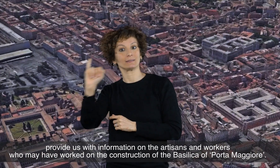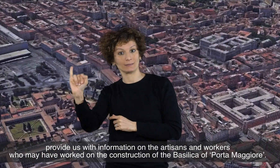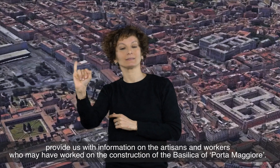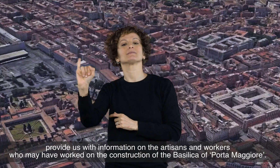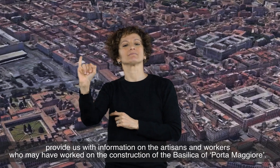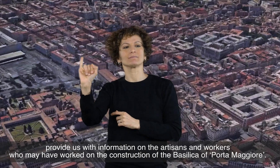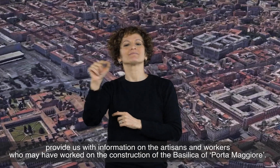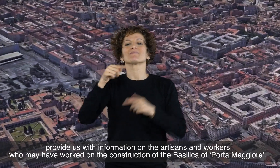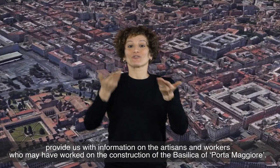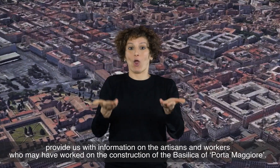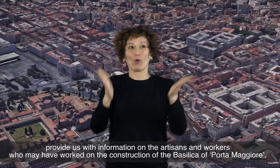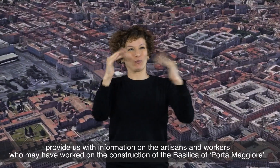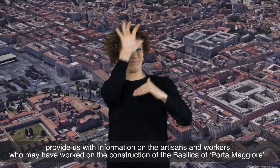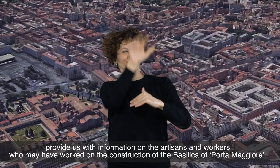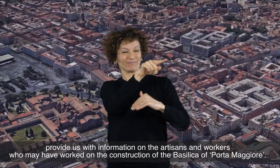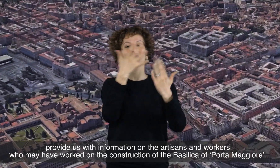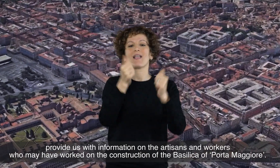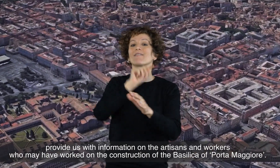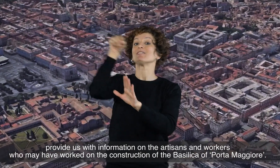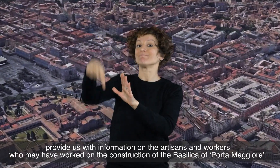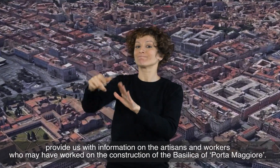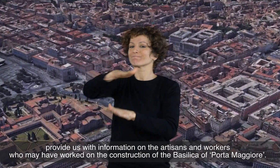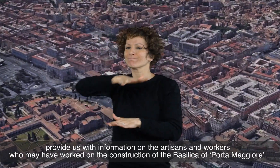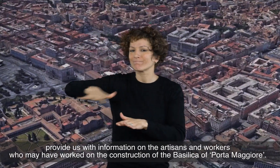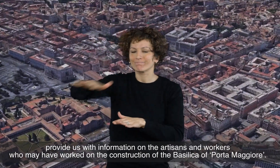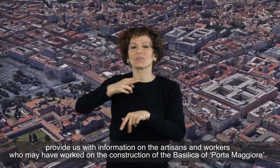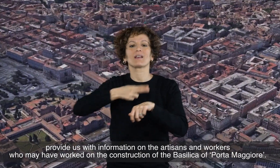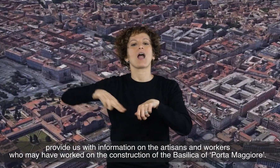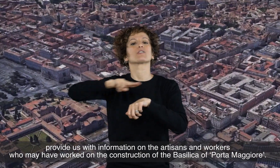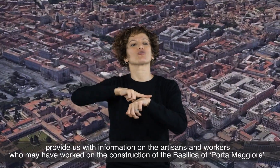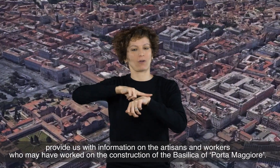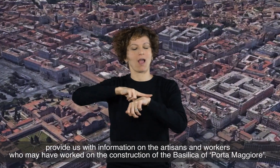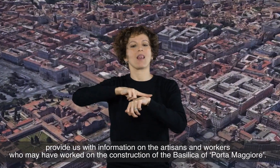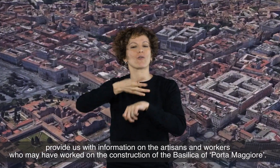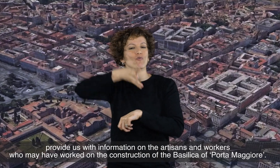who may have worked on the construction of the Basilica of Porta Maggiore.